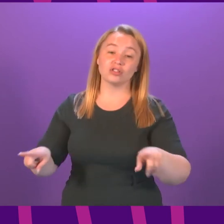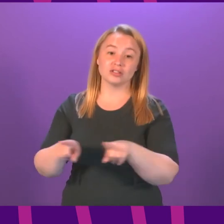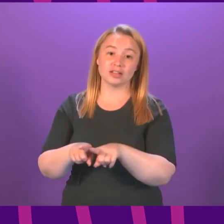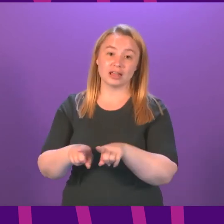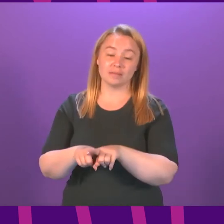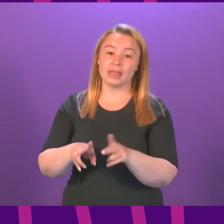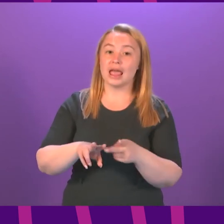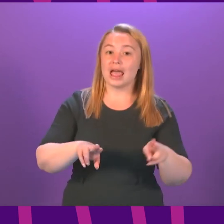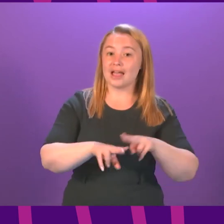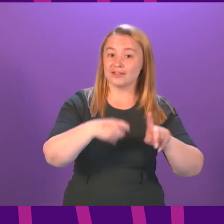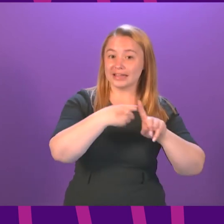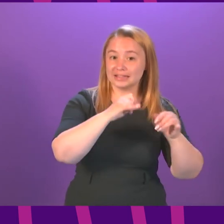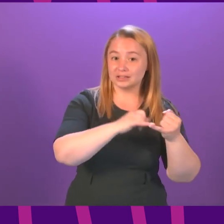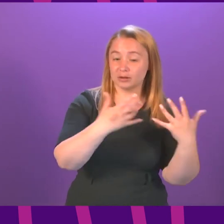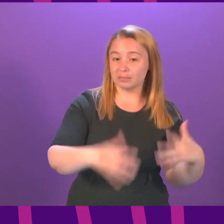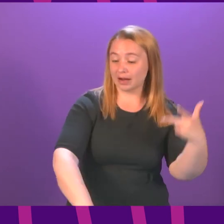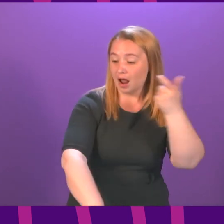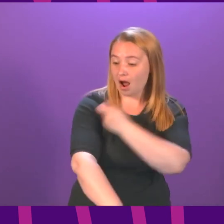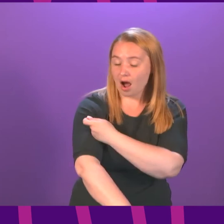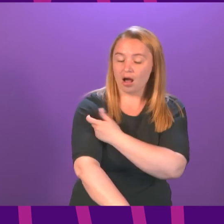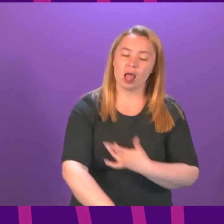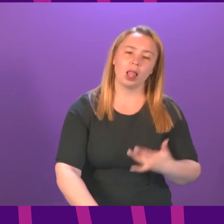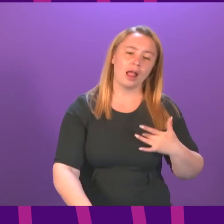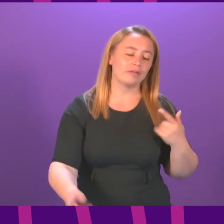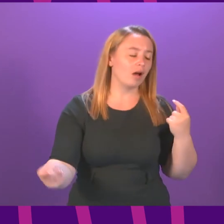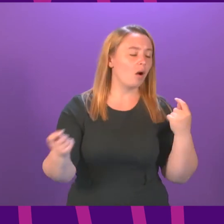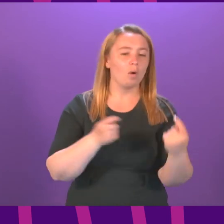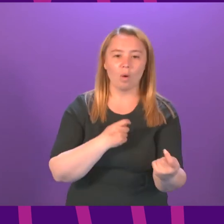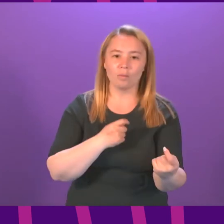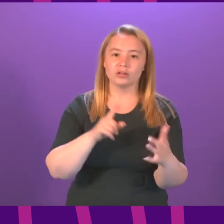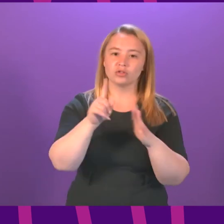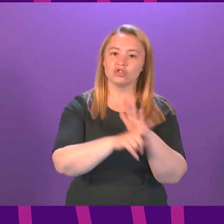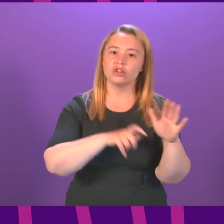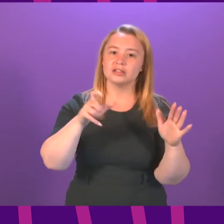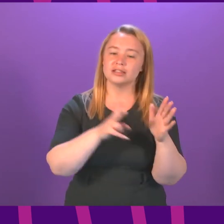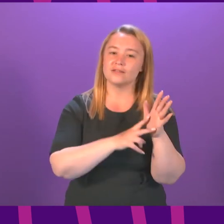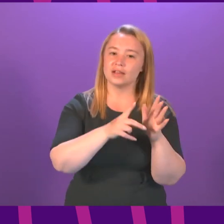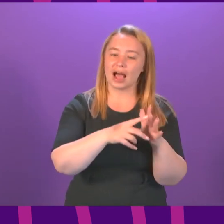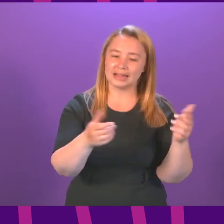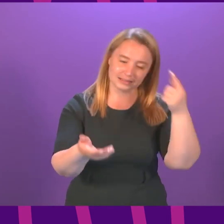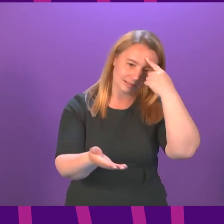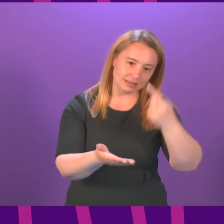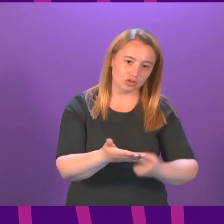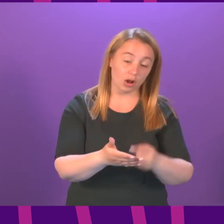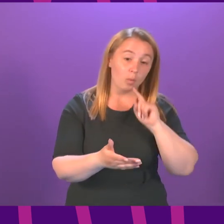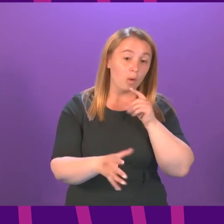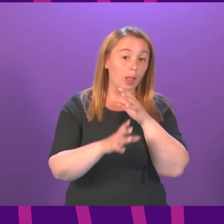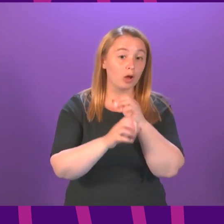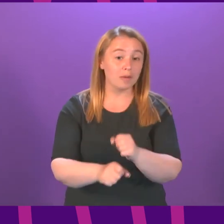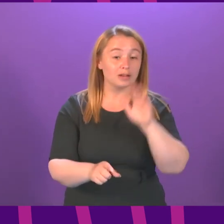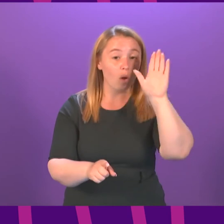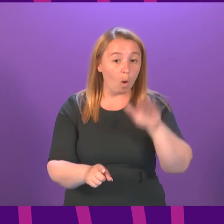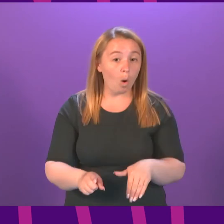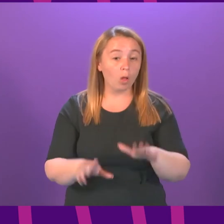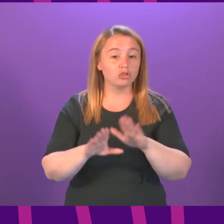transformed if she got the vaccine so subject to the JCVI decision will the first minister commit to vaccinating all children